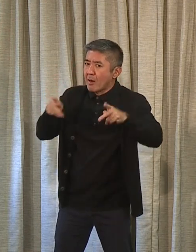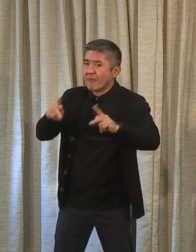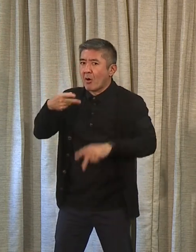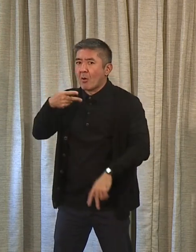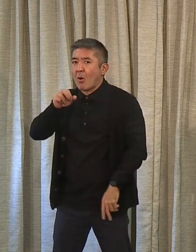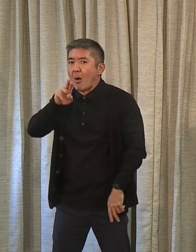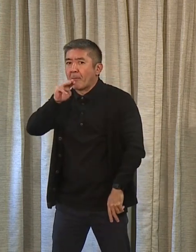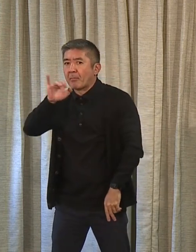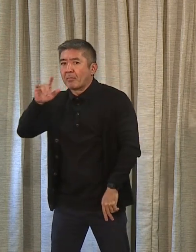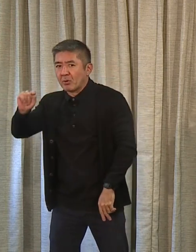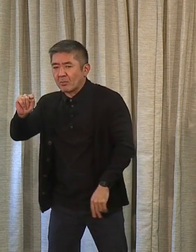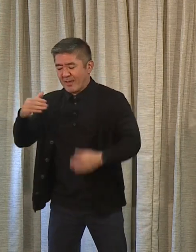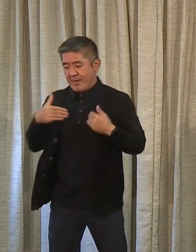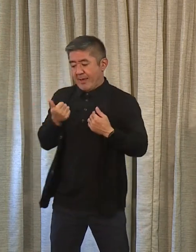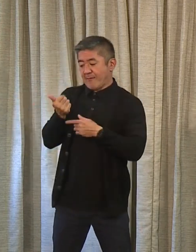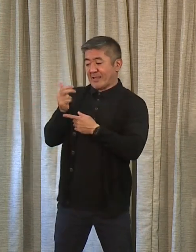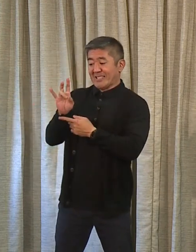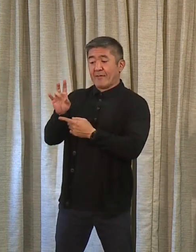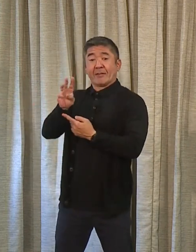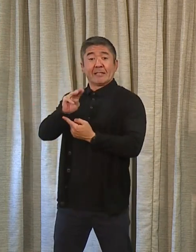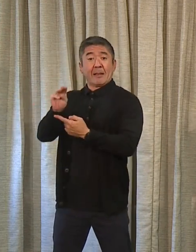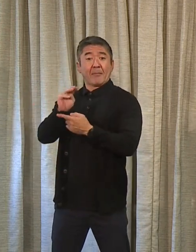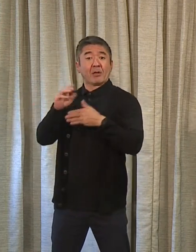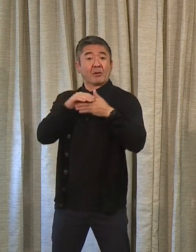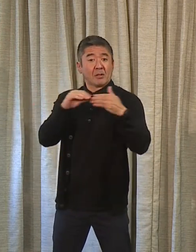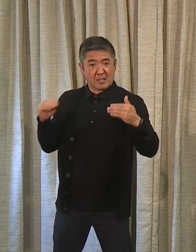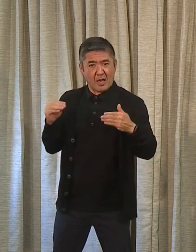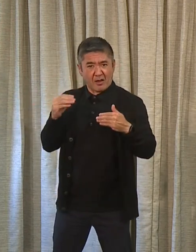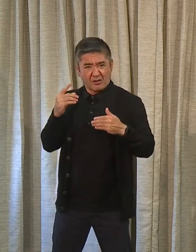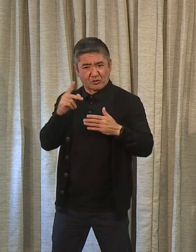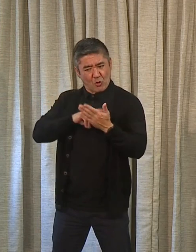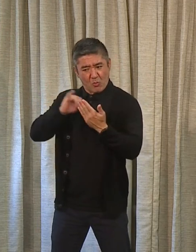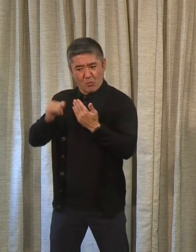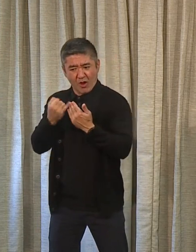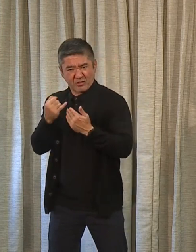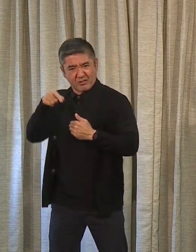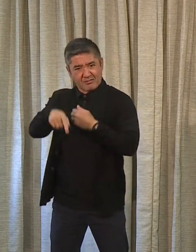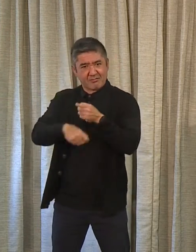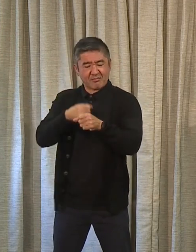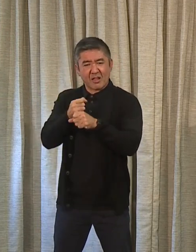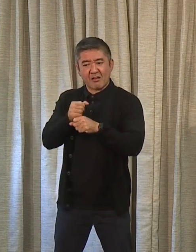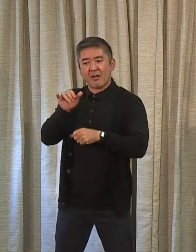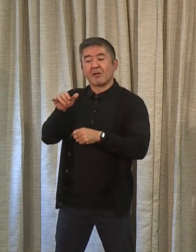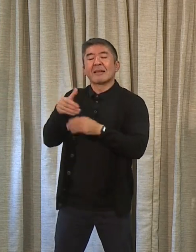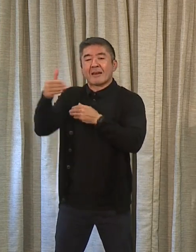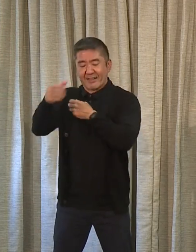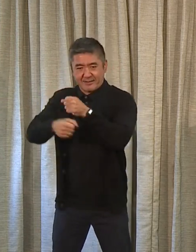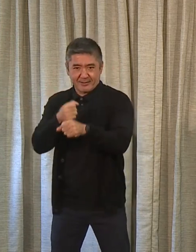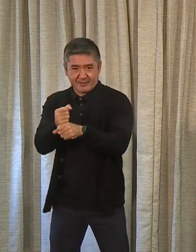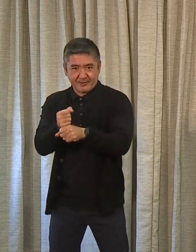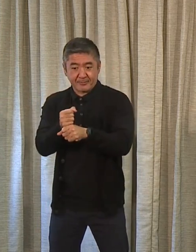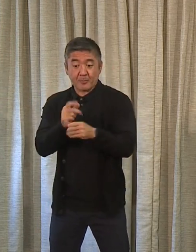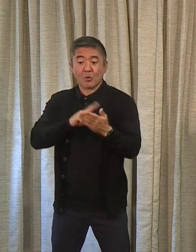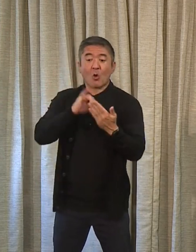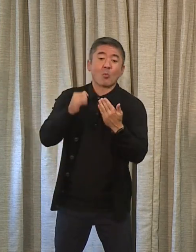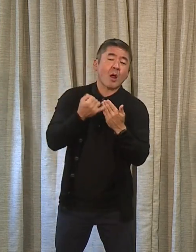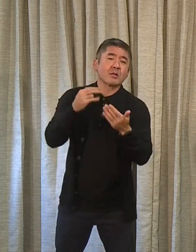So we about $17 million worth of projects this coming year. These are projects that include